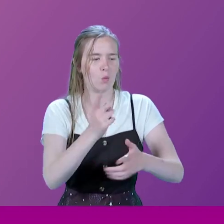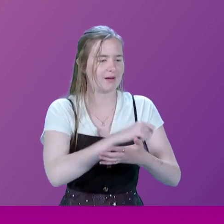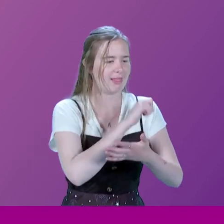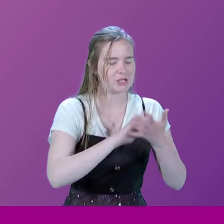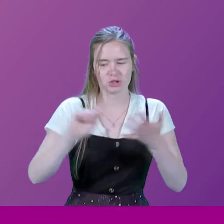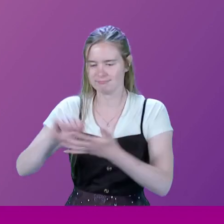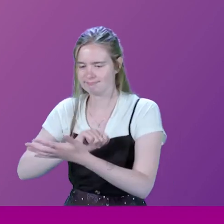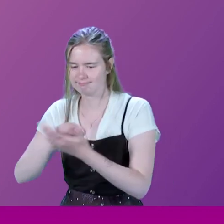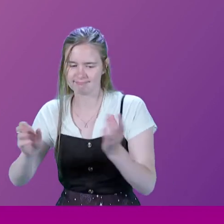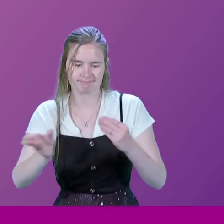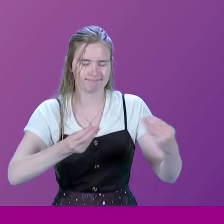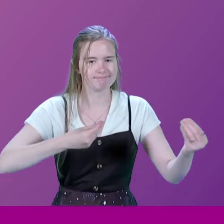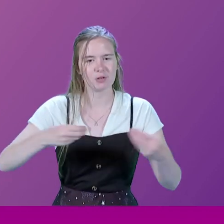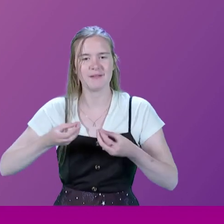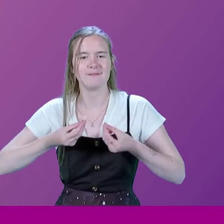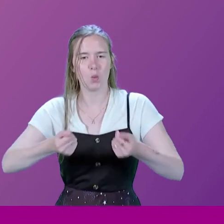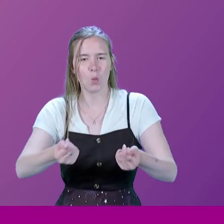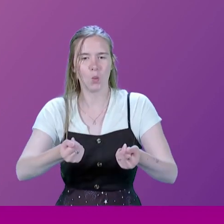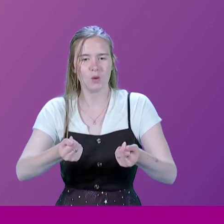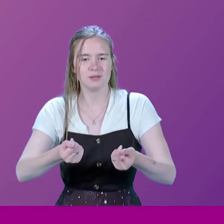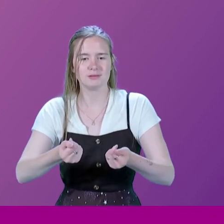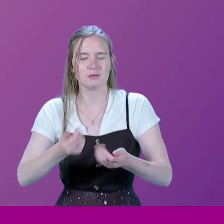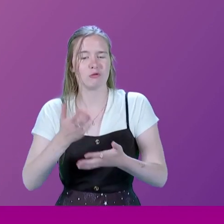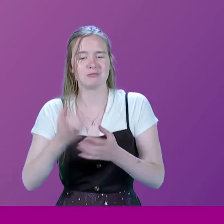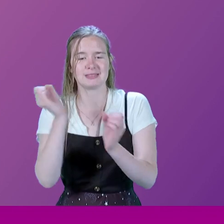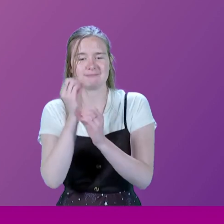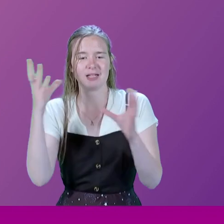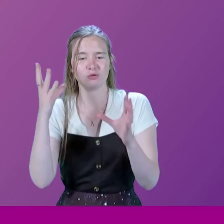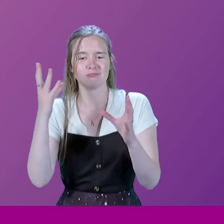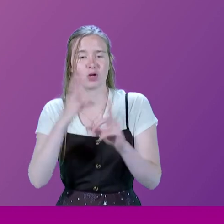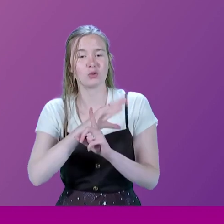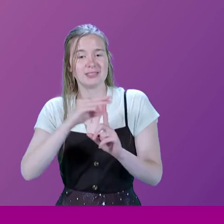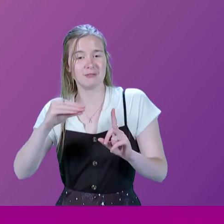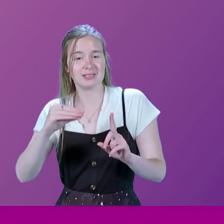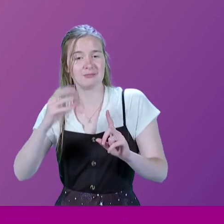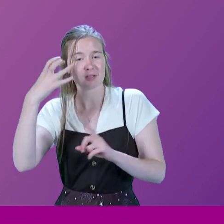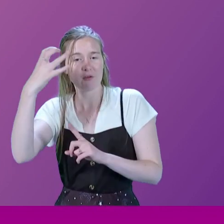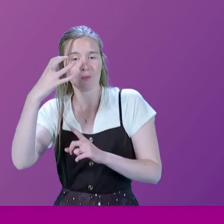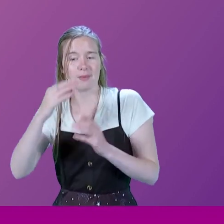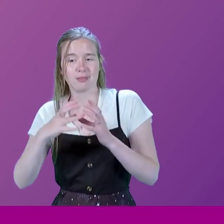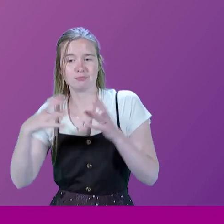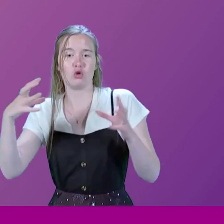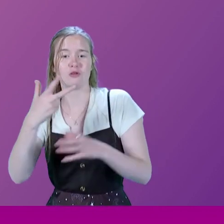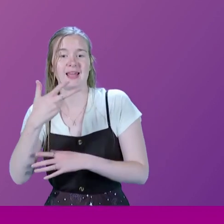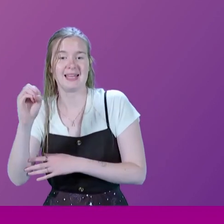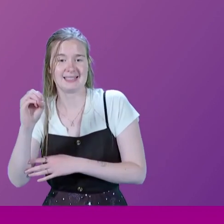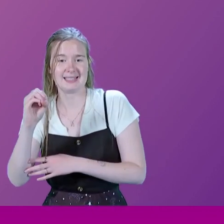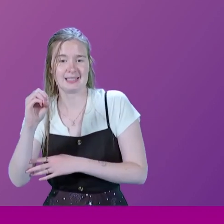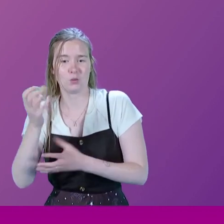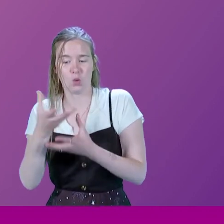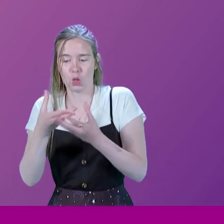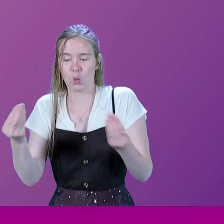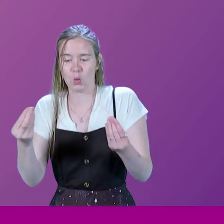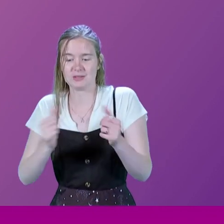and another. You know, we are seriously imagining that a conservative government with a majority of 80 is going to lose the next